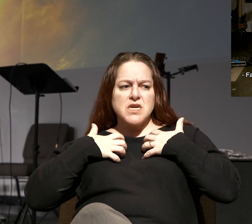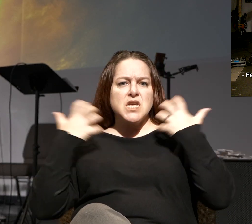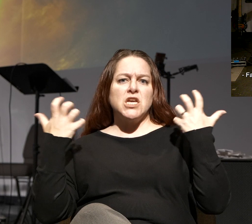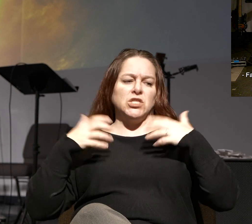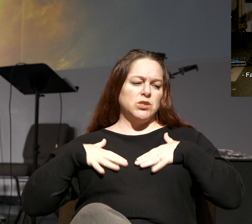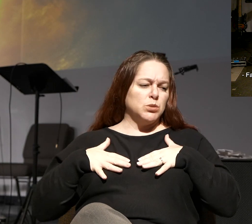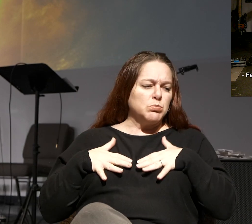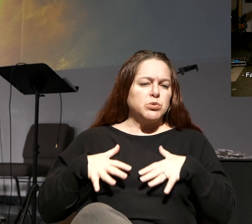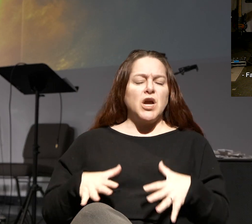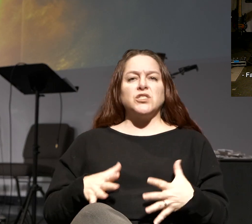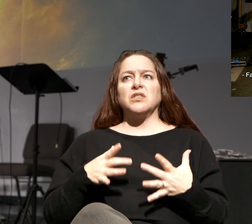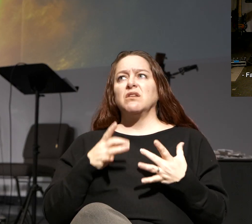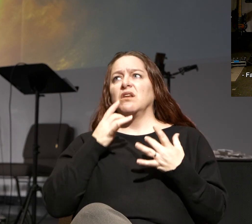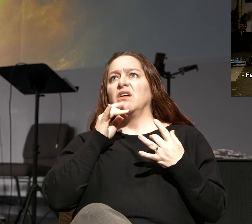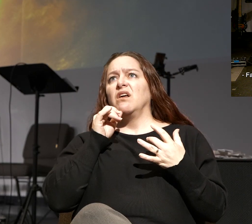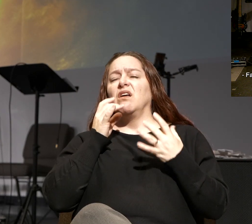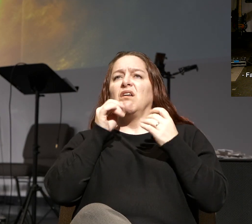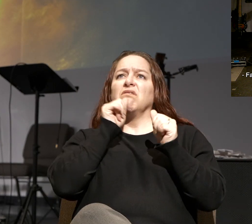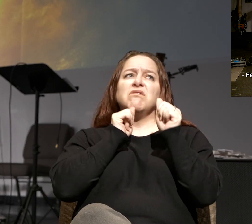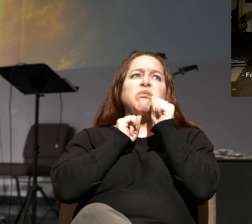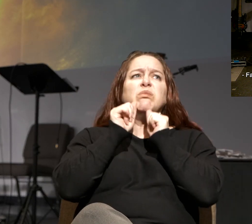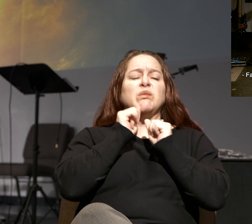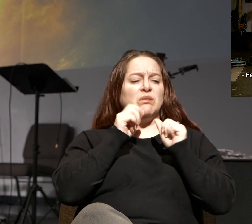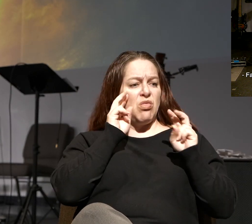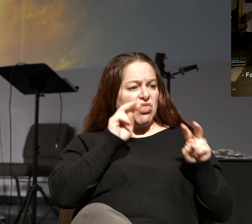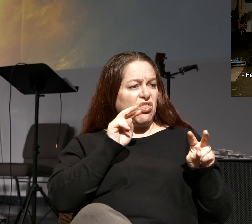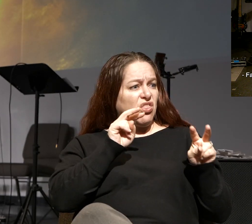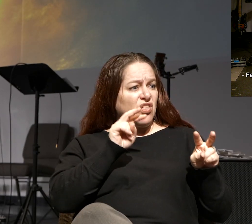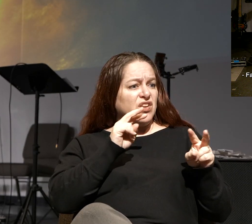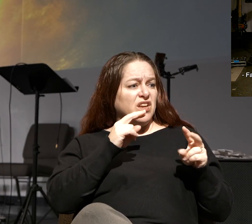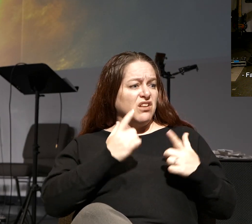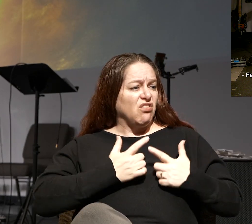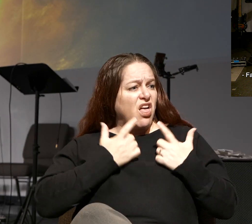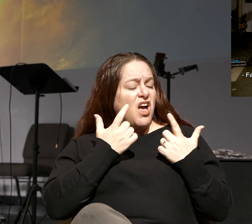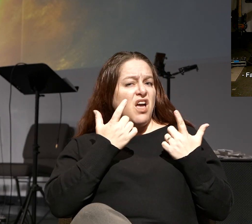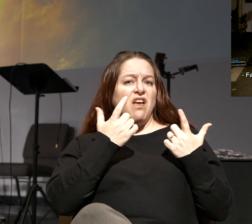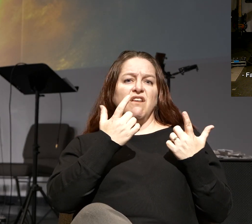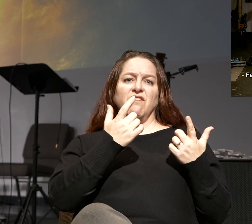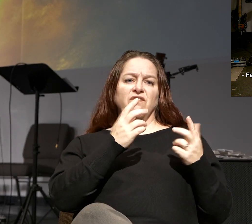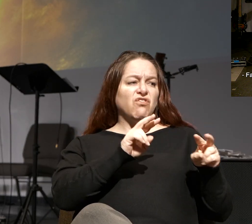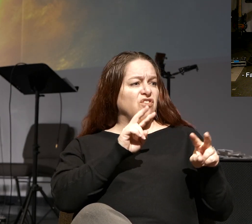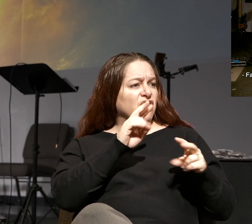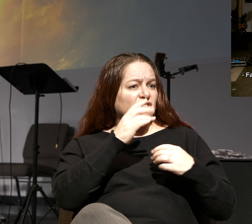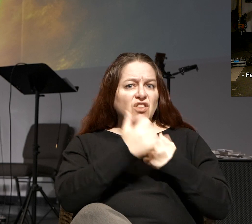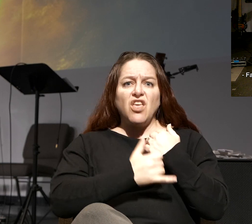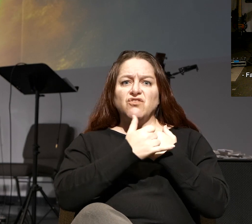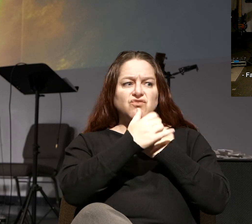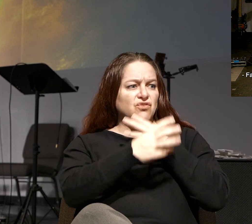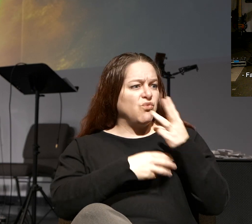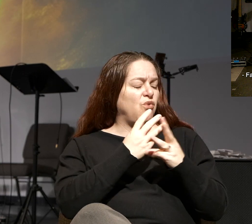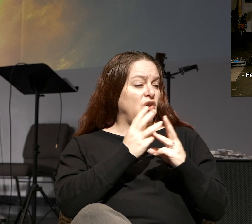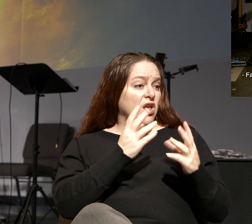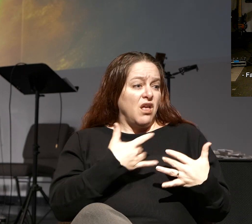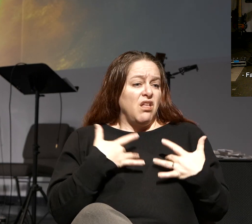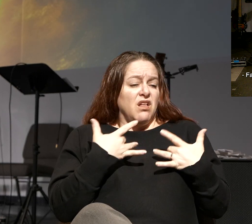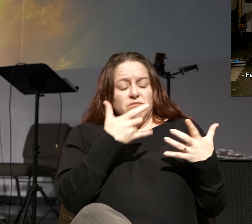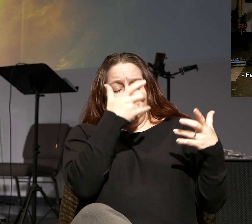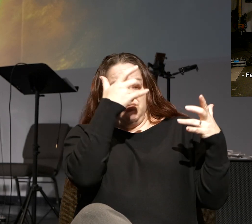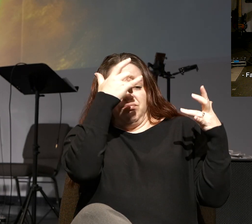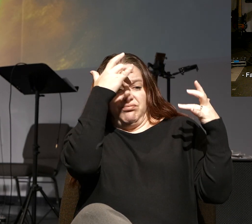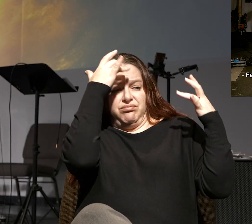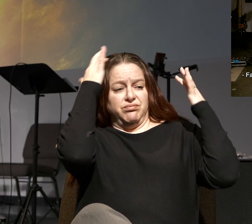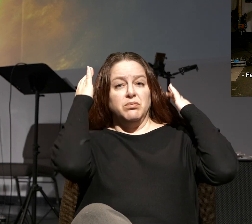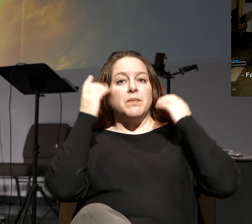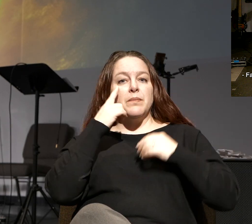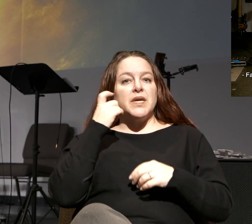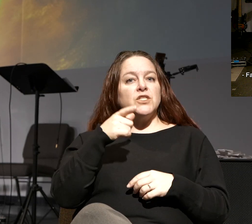and depression and despair, and you're looking at the circumstances of our life, and you're looking at our nation, you're looking at all this stuff, and you're overwhelmed by that,